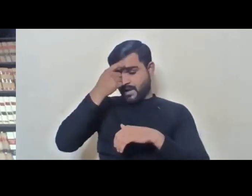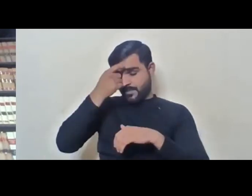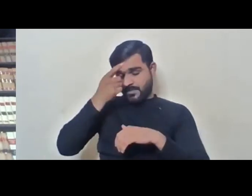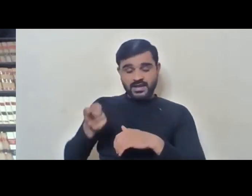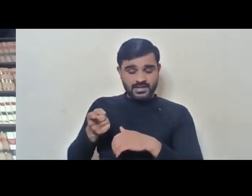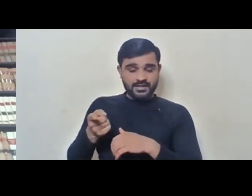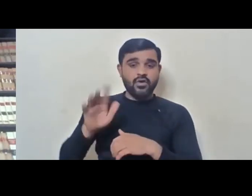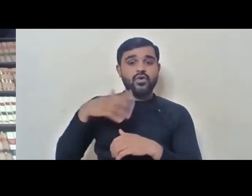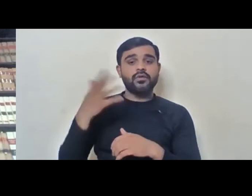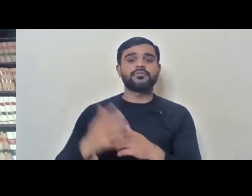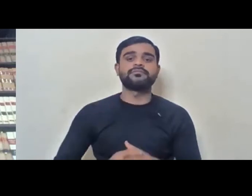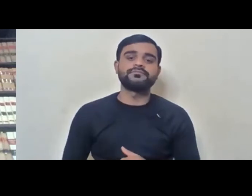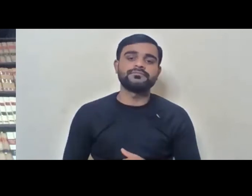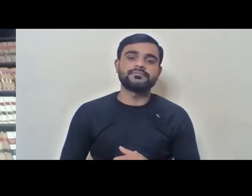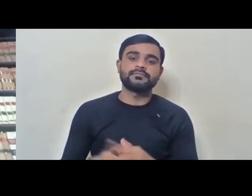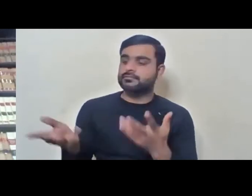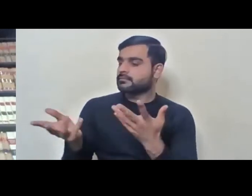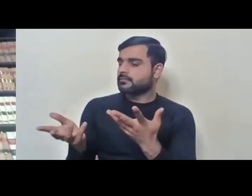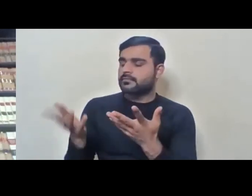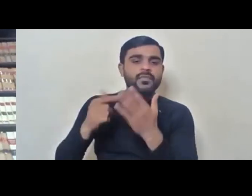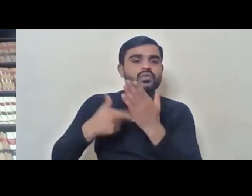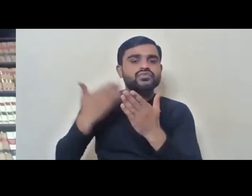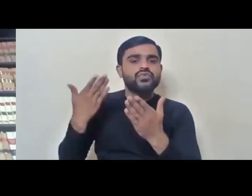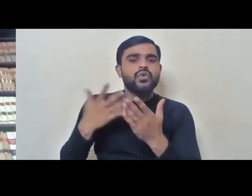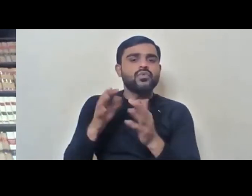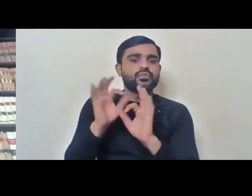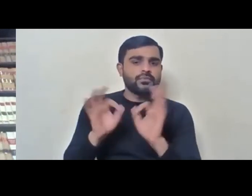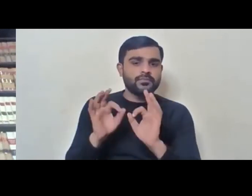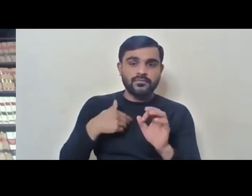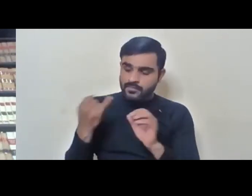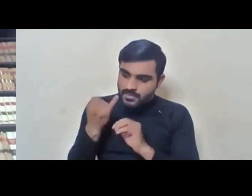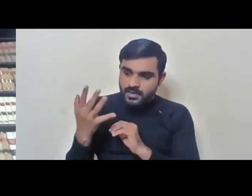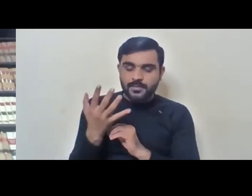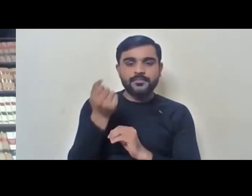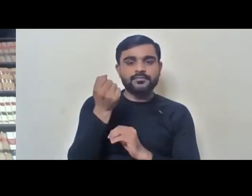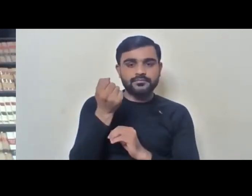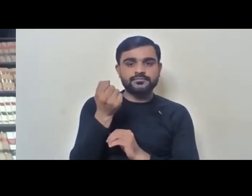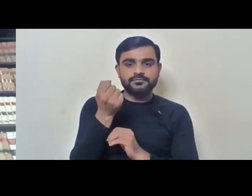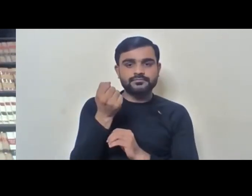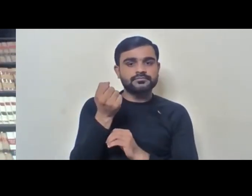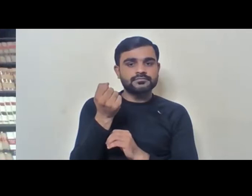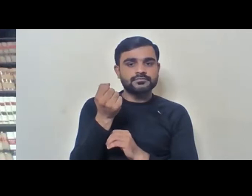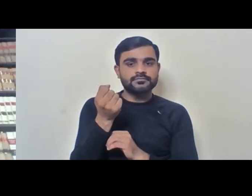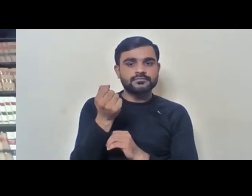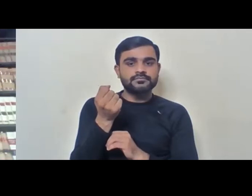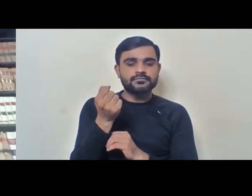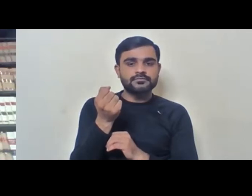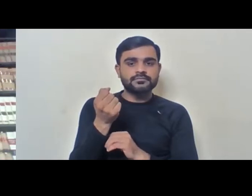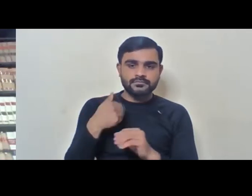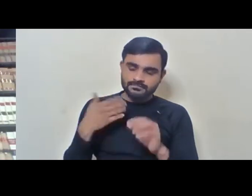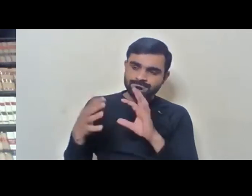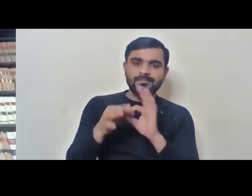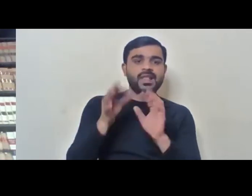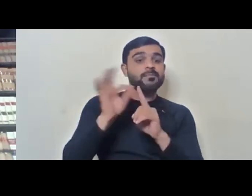you know, unless they're trained on it. So we find that happening very rampantly in the private